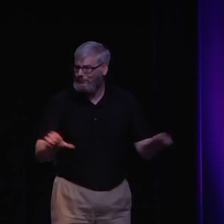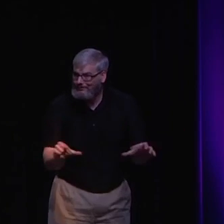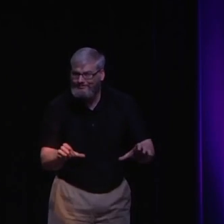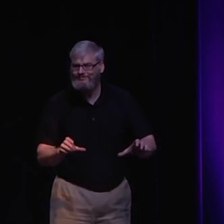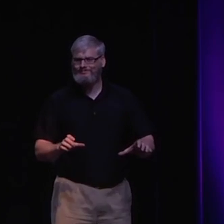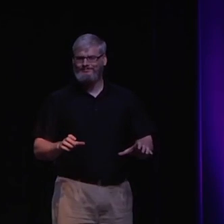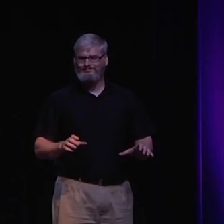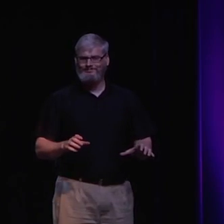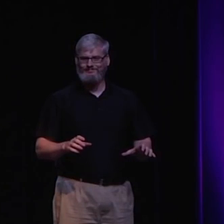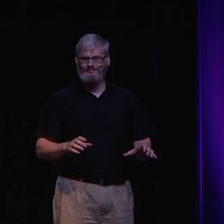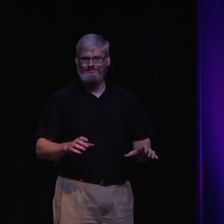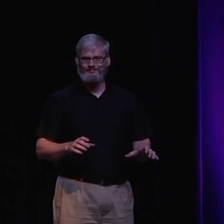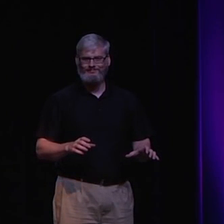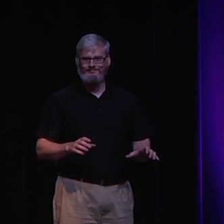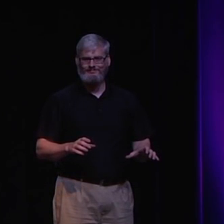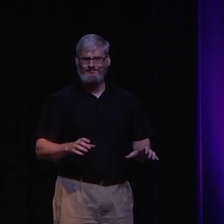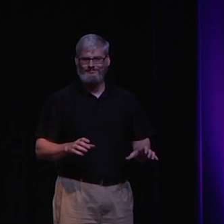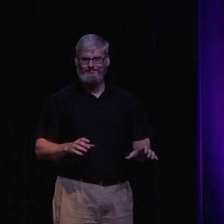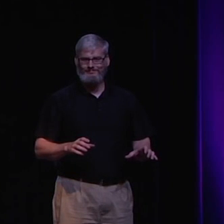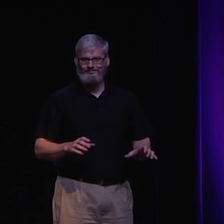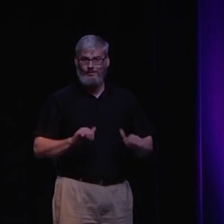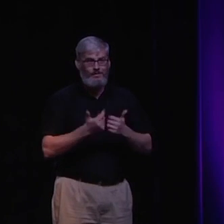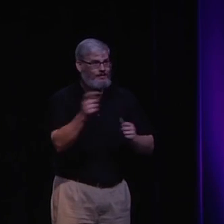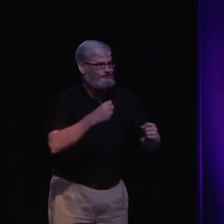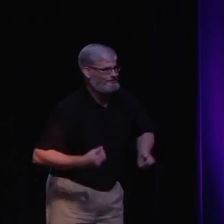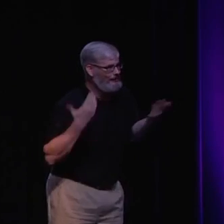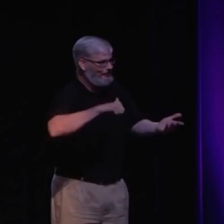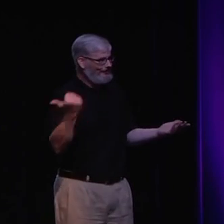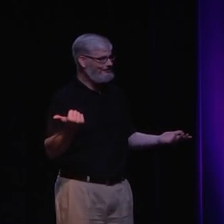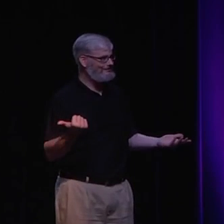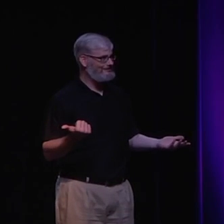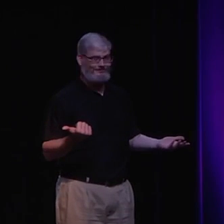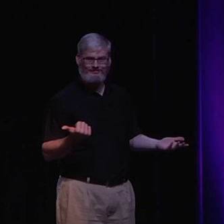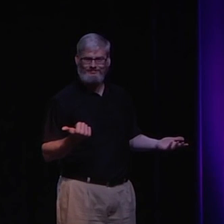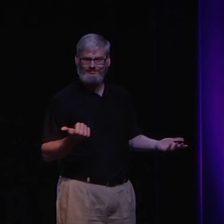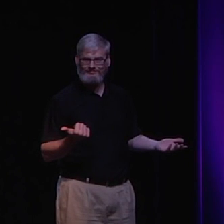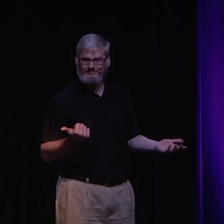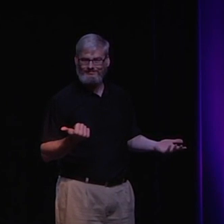What's the positive transformation that you can create? how can you inspire others?